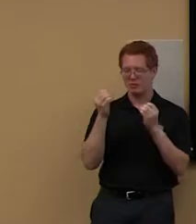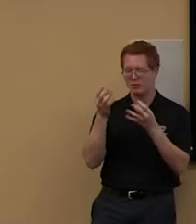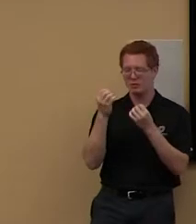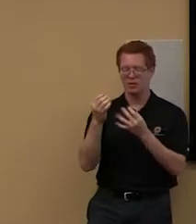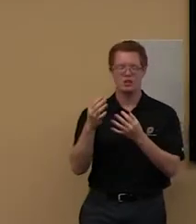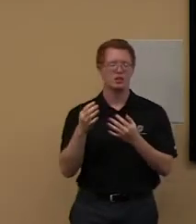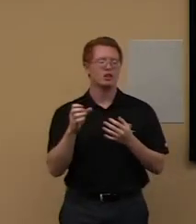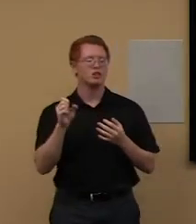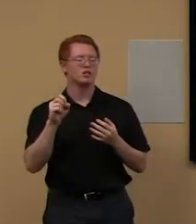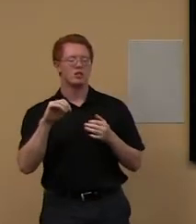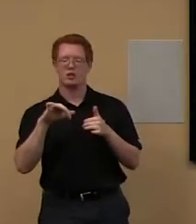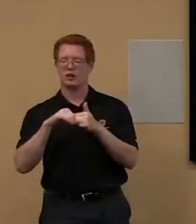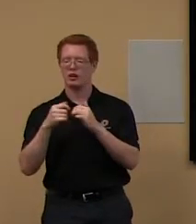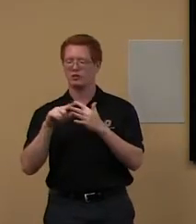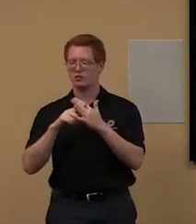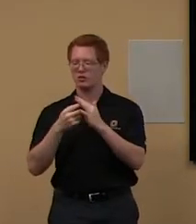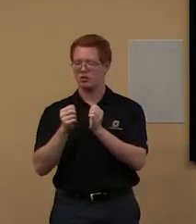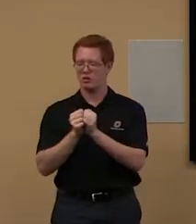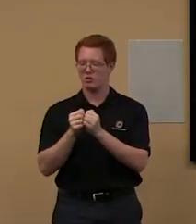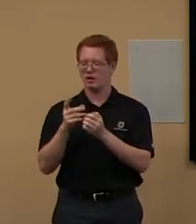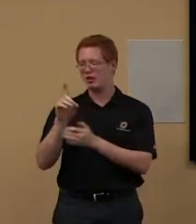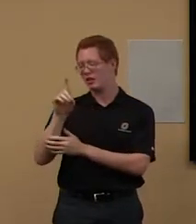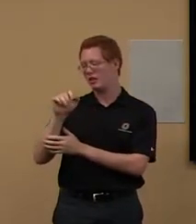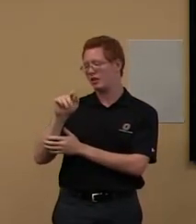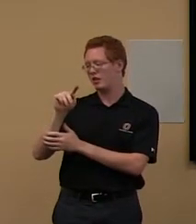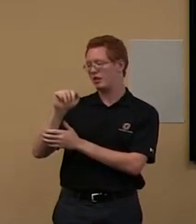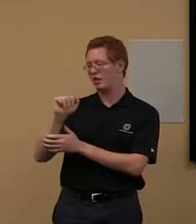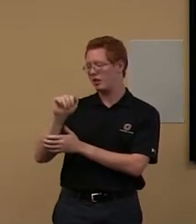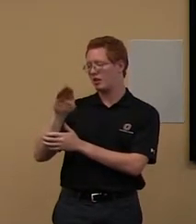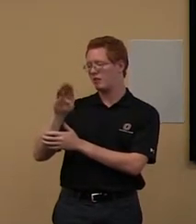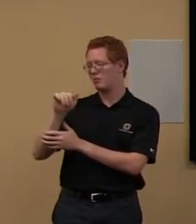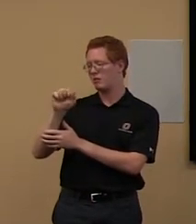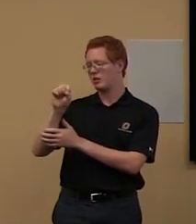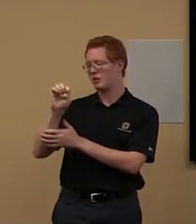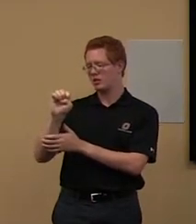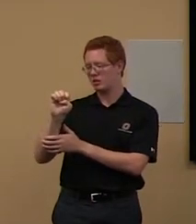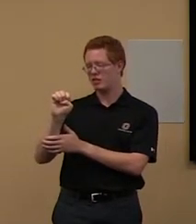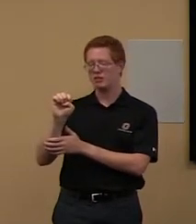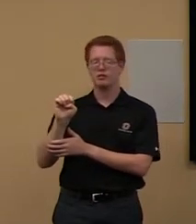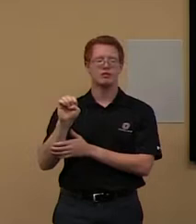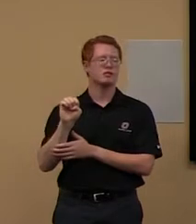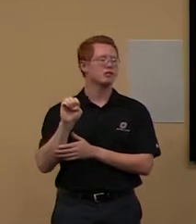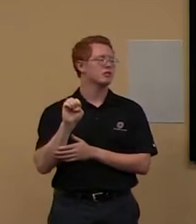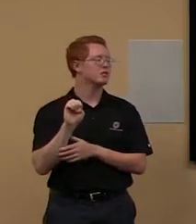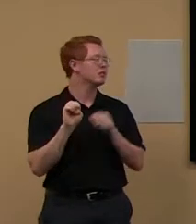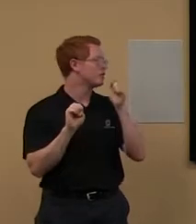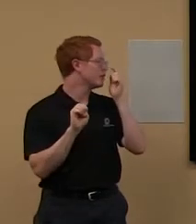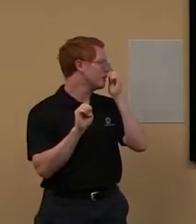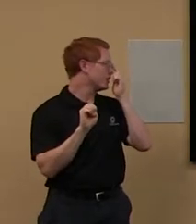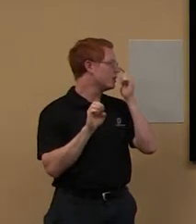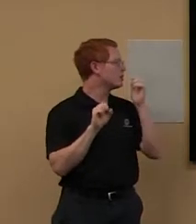Um, so, um, just very quickly about our books and about our catalog. Um,